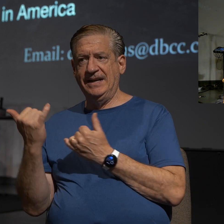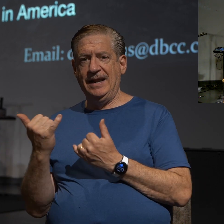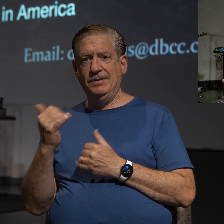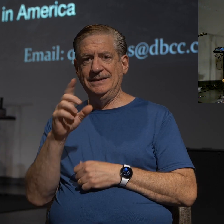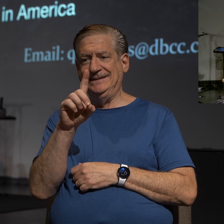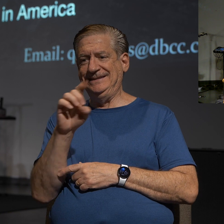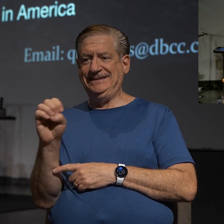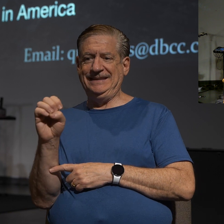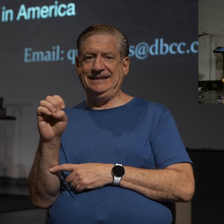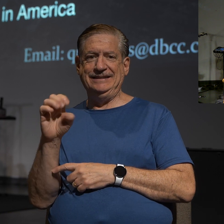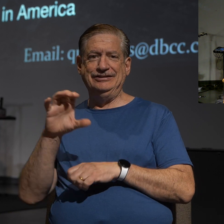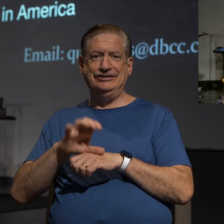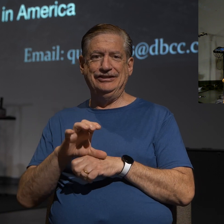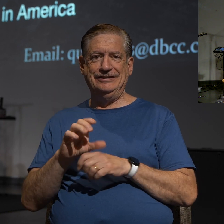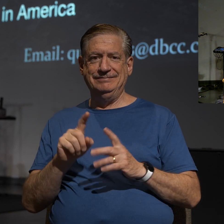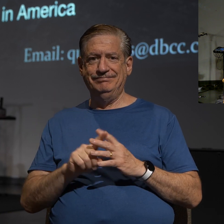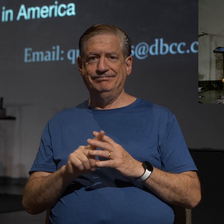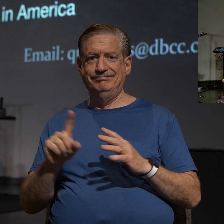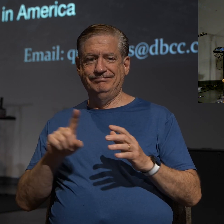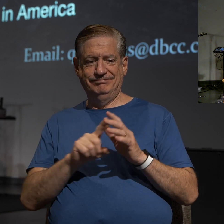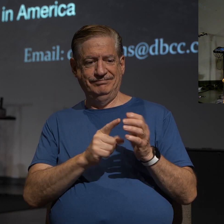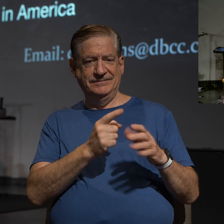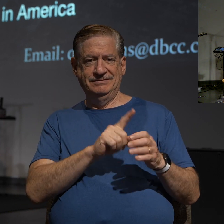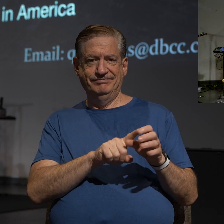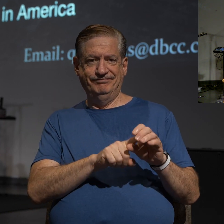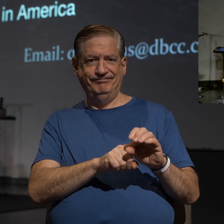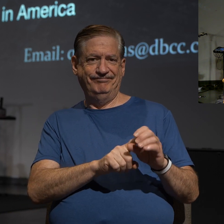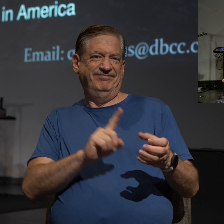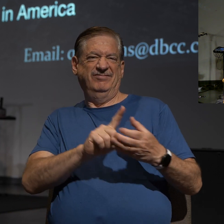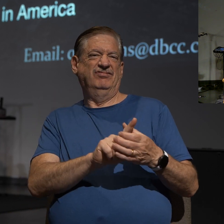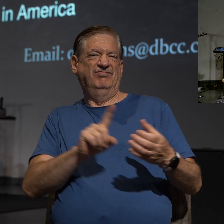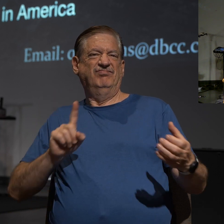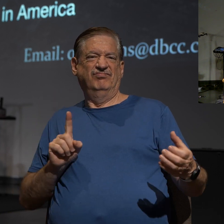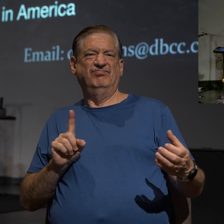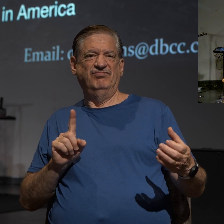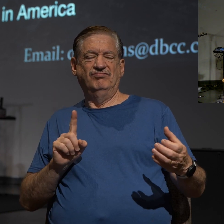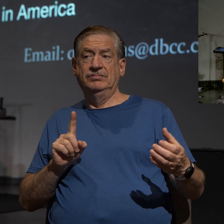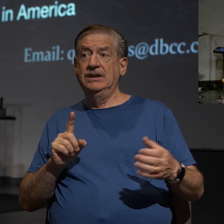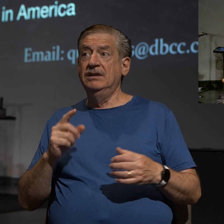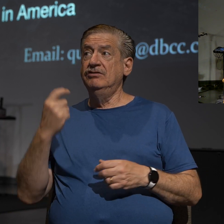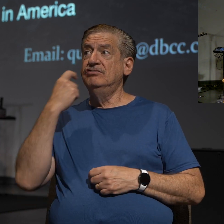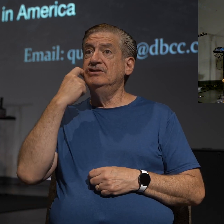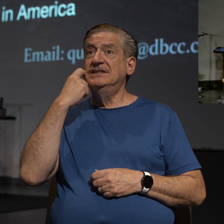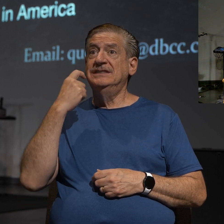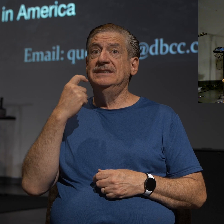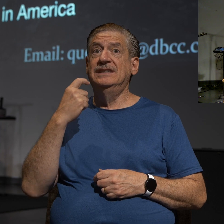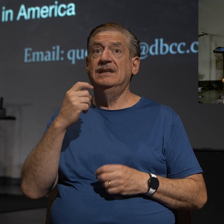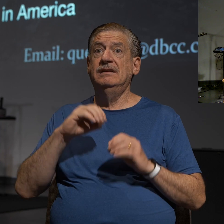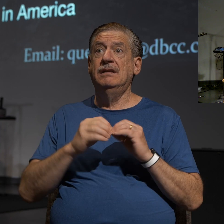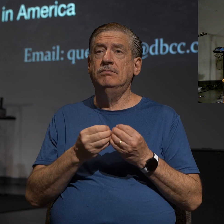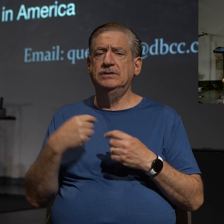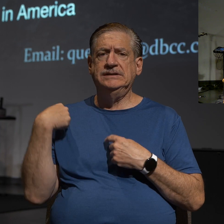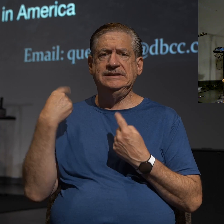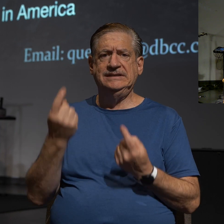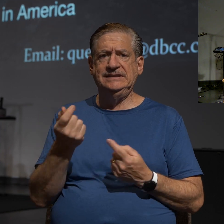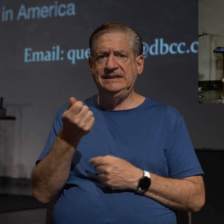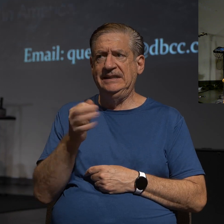They are de-churched. And the recent numbers have come out and have shown that since 1990,